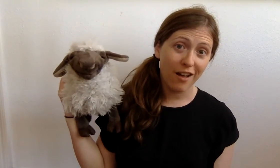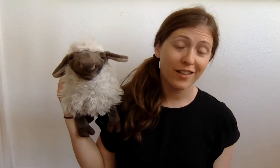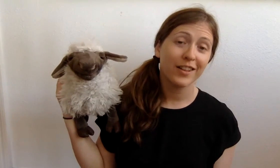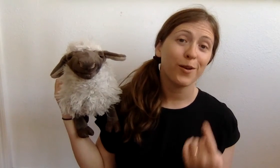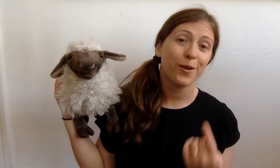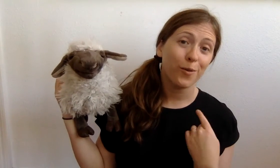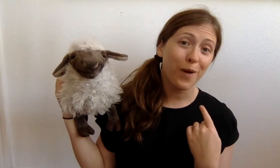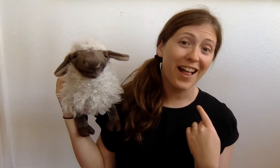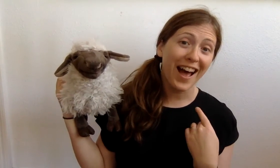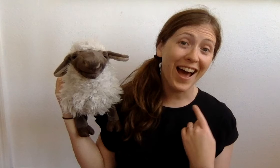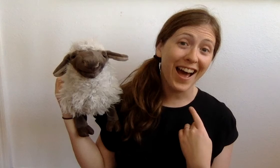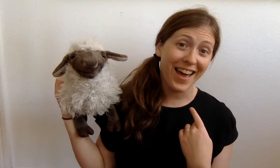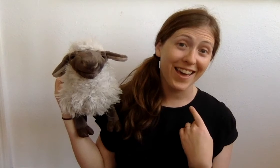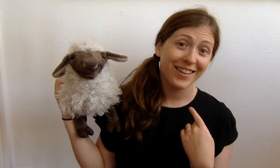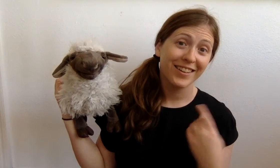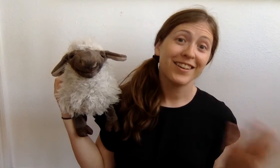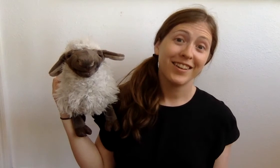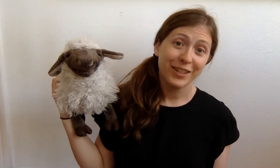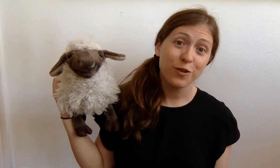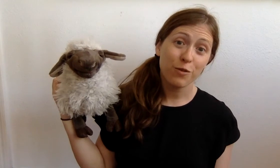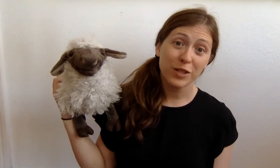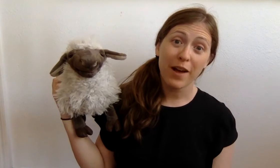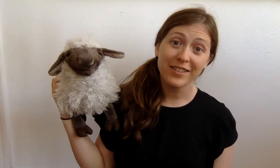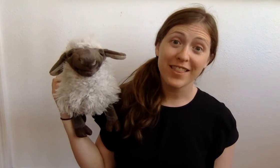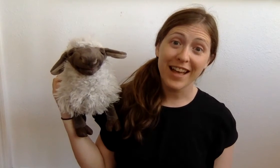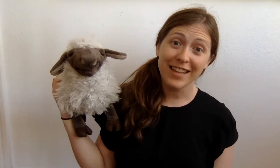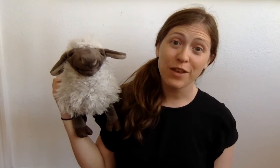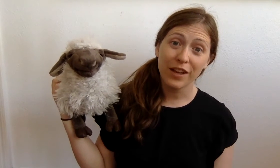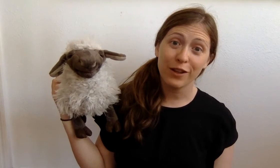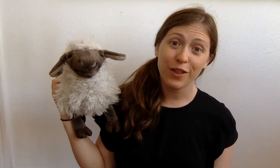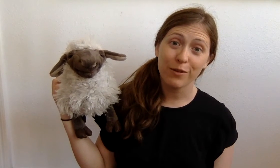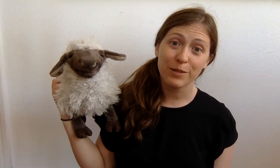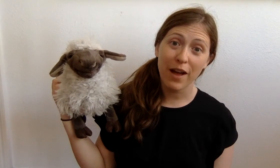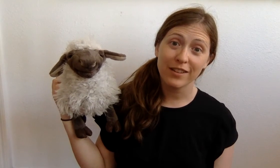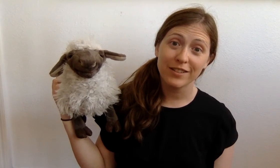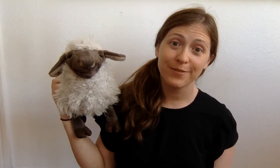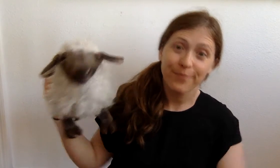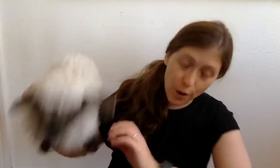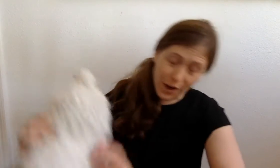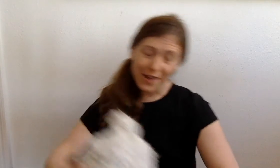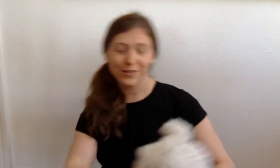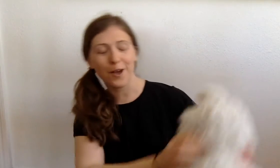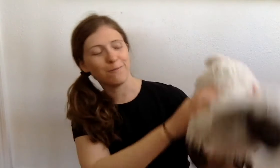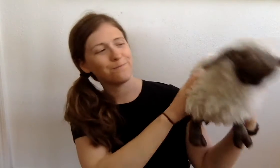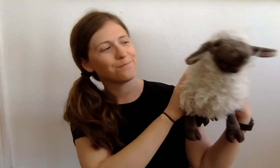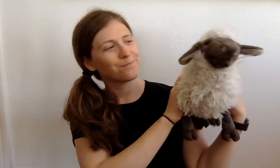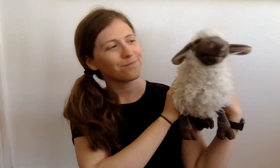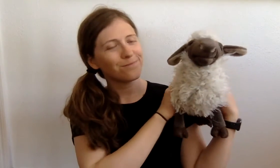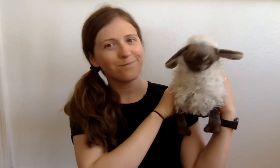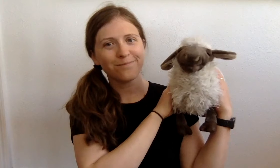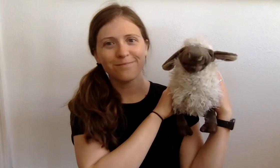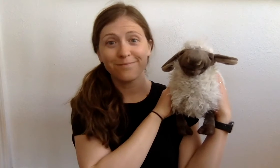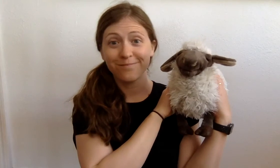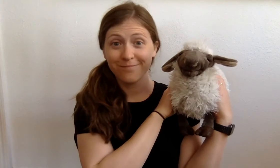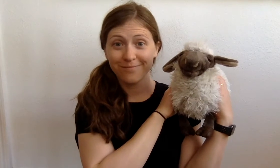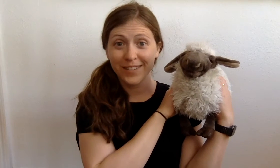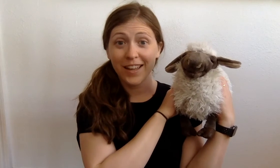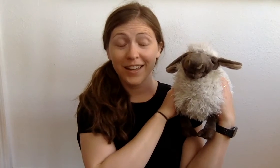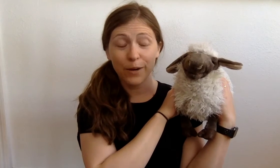while I do the response and that's how you can learn the response. Okay so here we